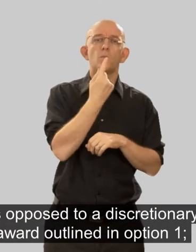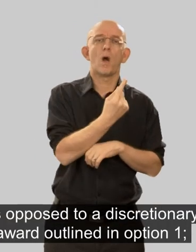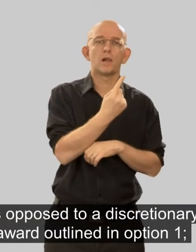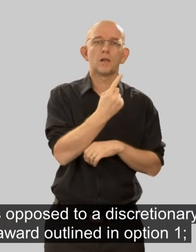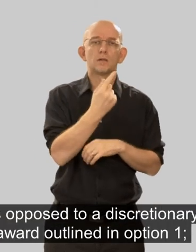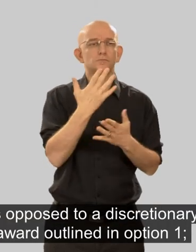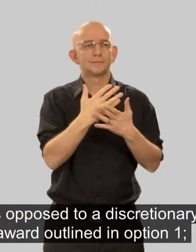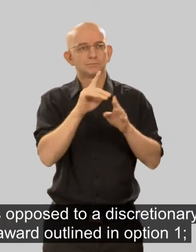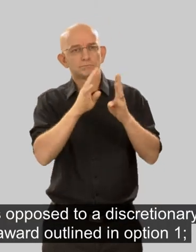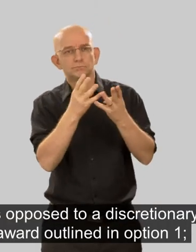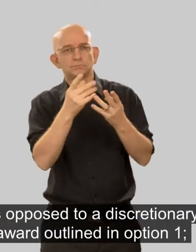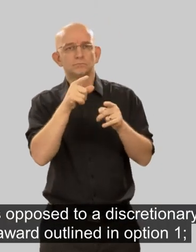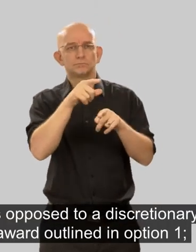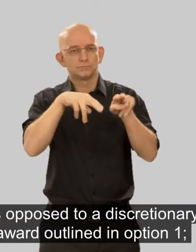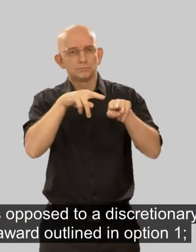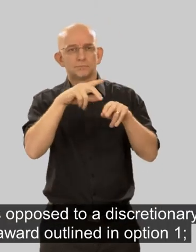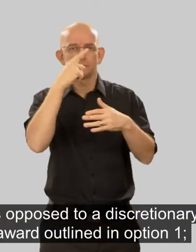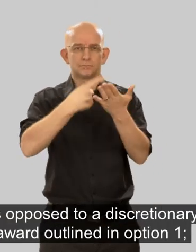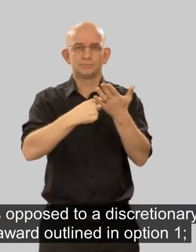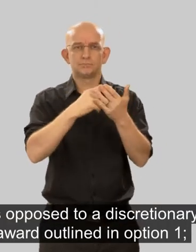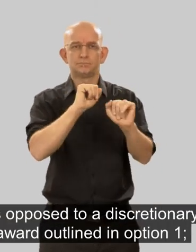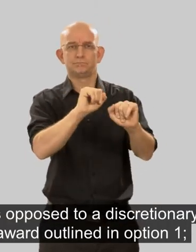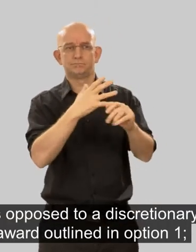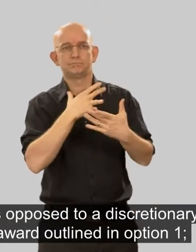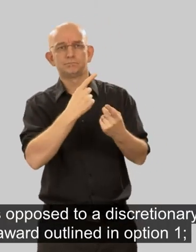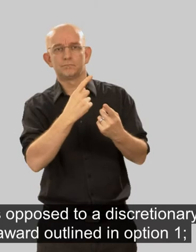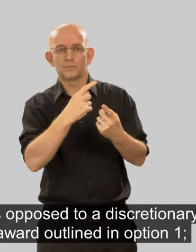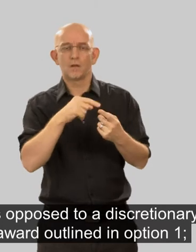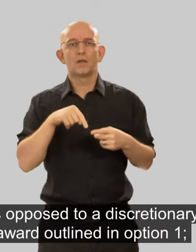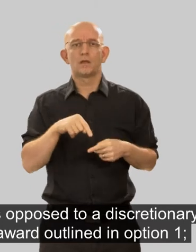as opposed to a discretionary award outlined in option one